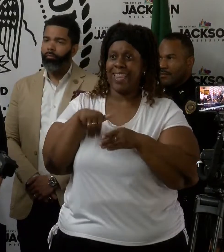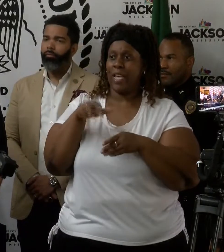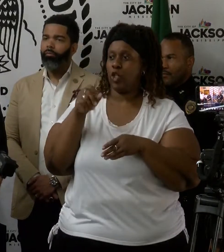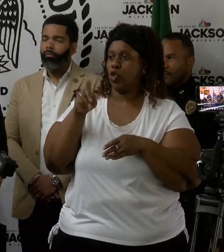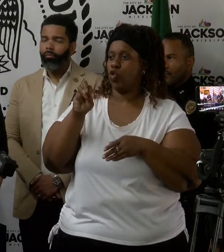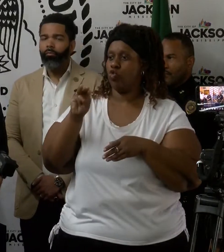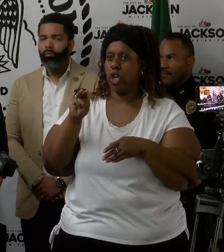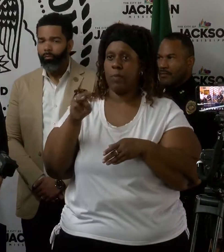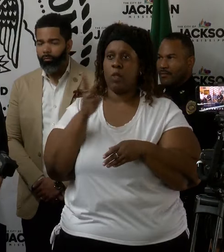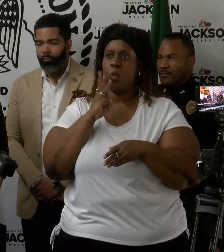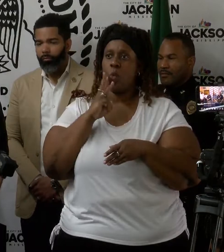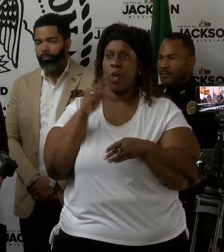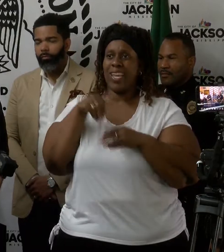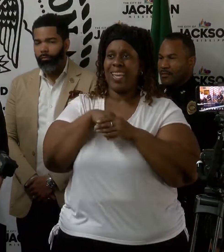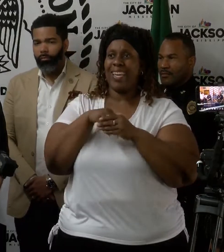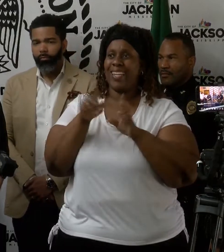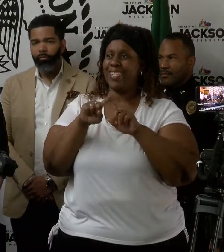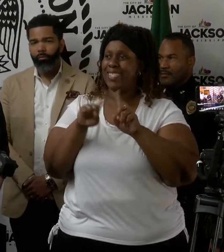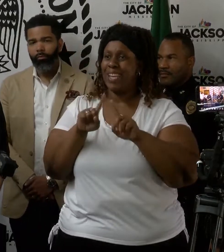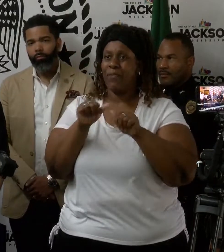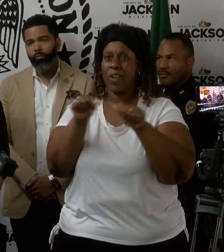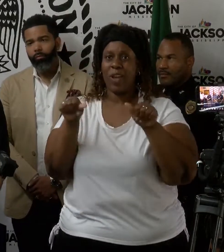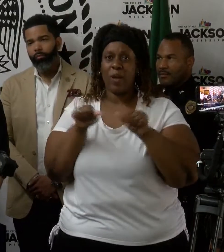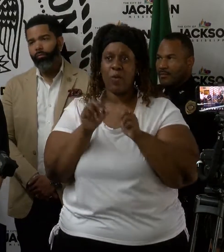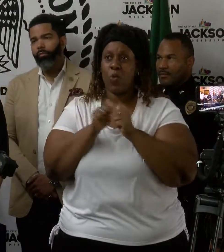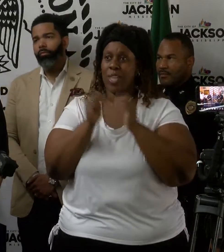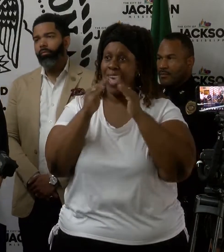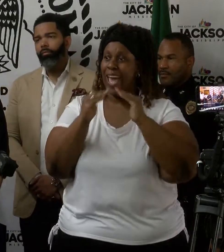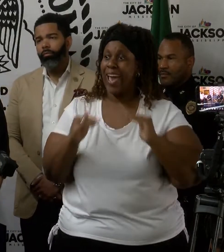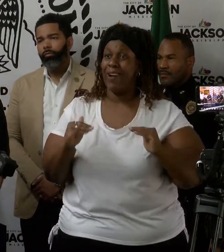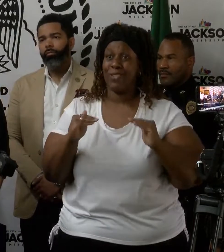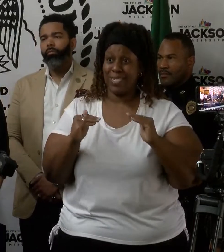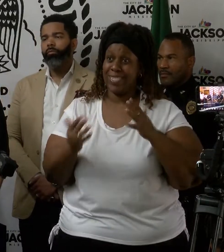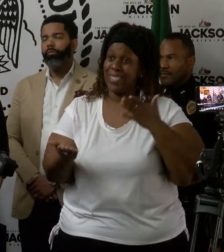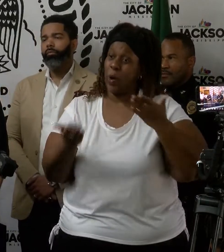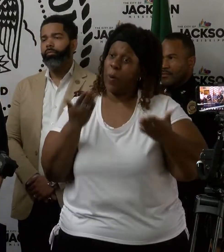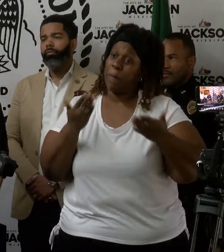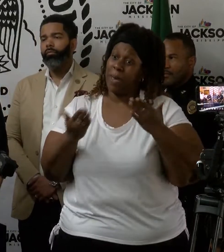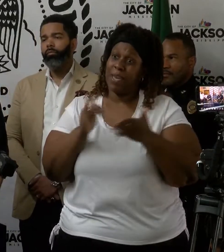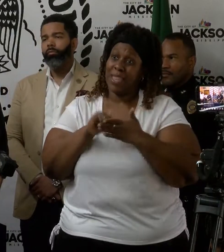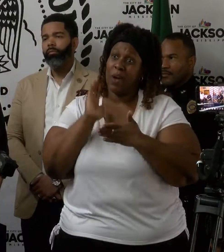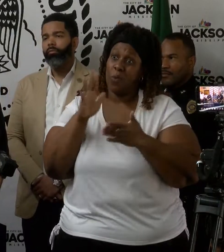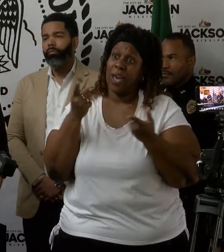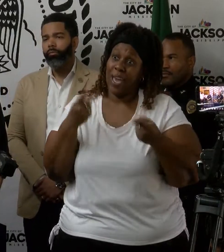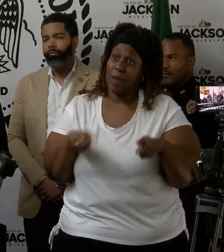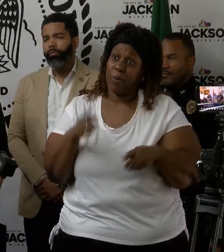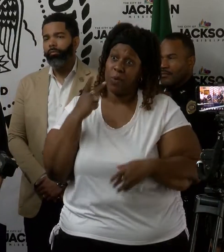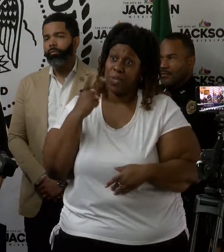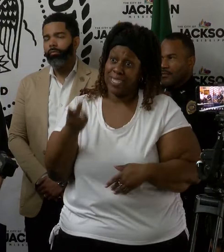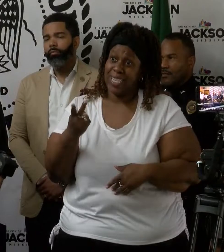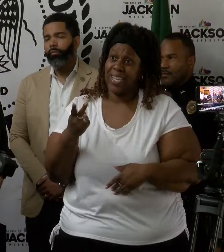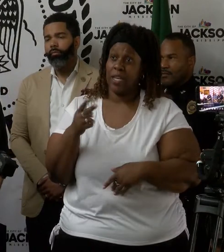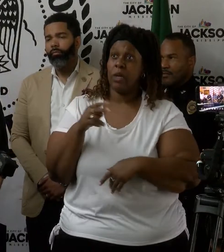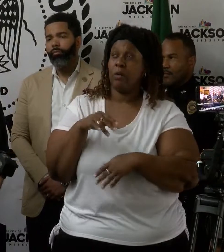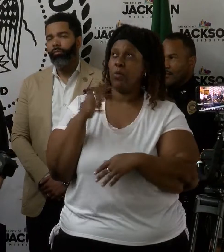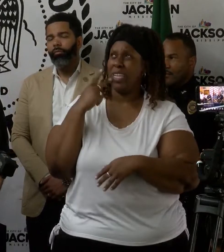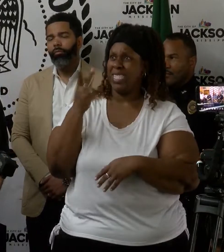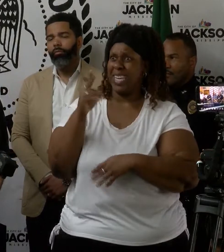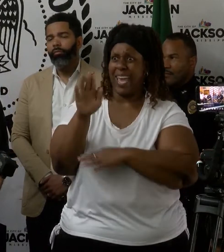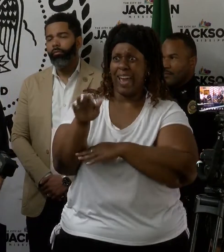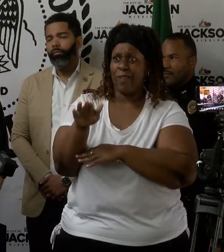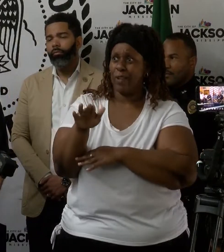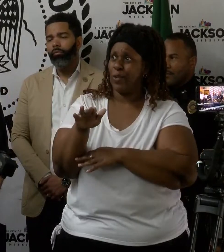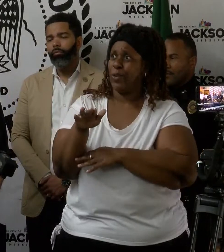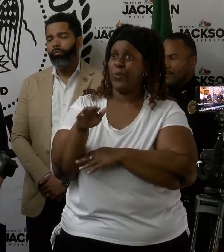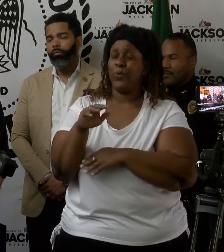neighborhoods, if that water stays in there for any time, it will have a possibility of doing it, because we're going to see afternoon thunderstorms. We could see